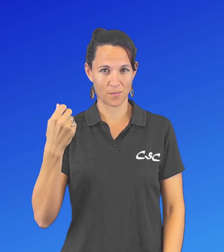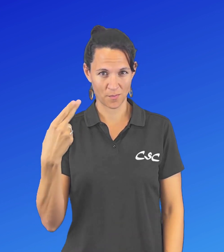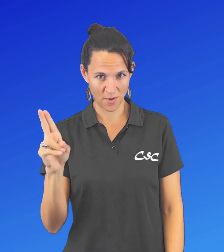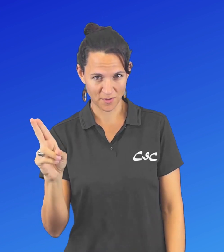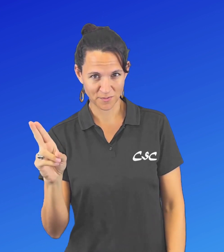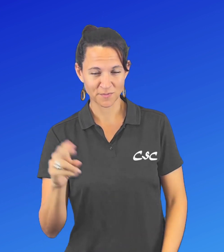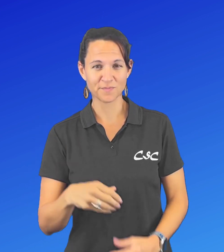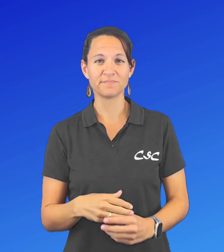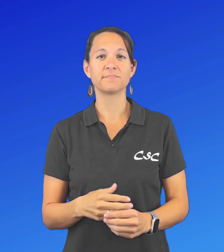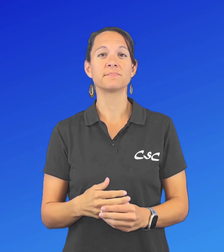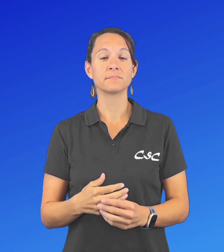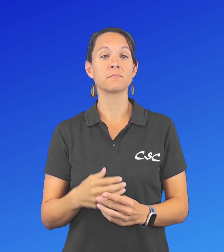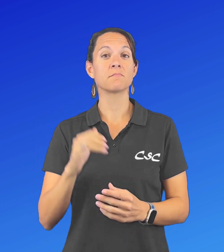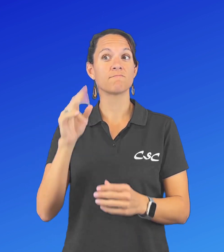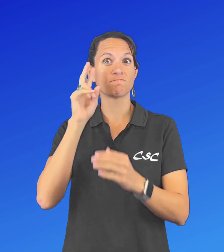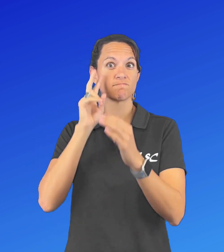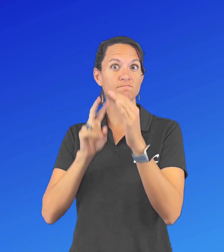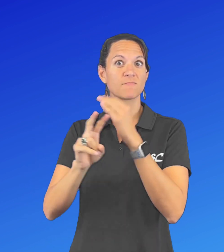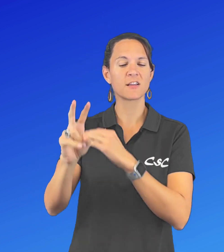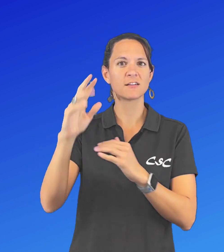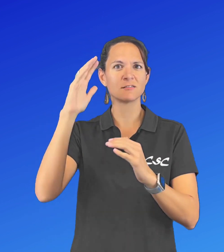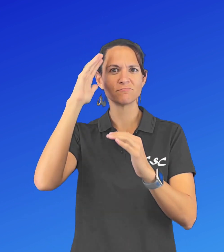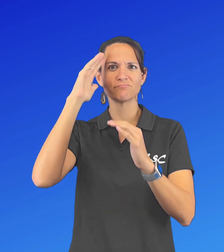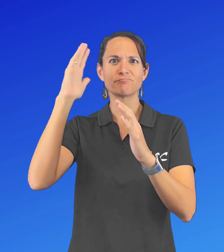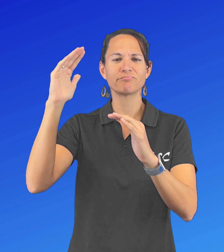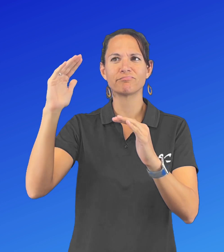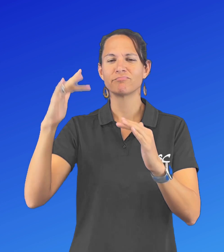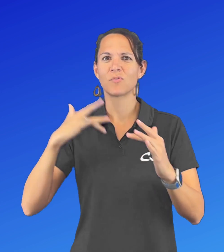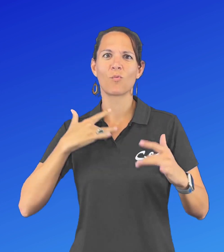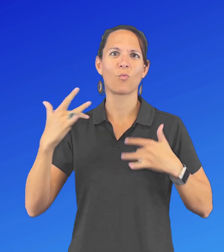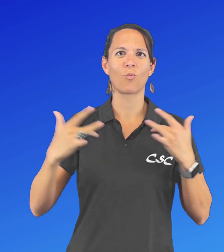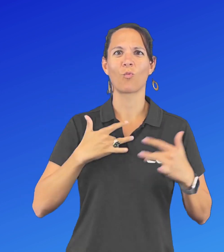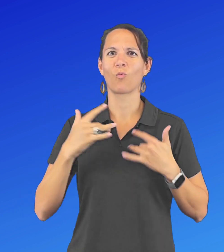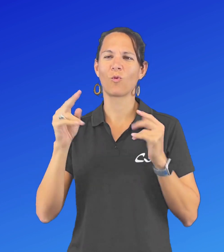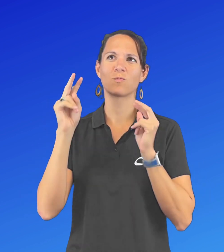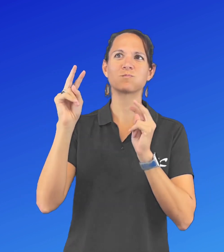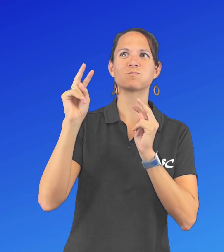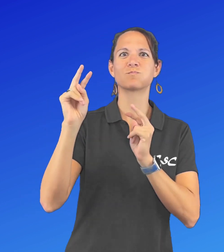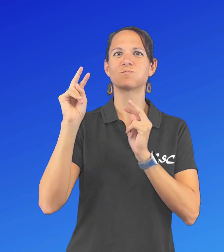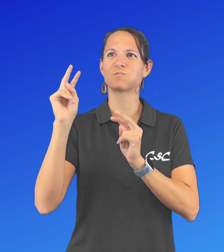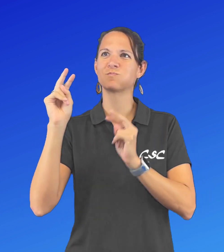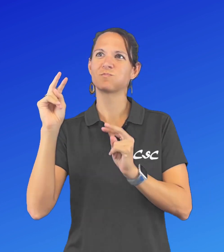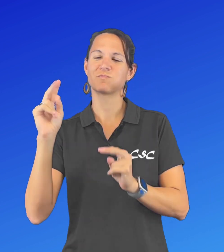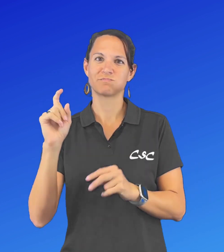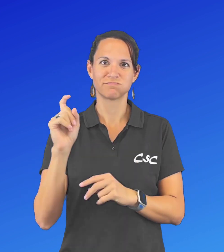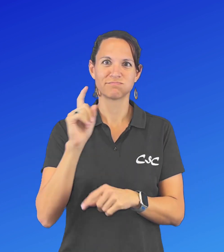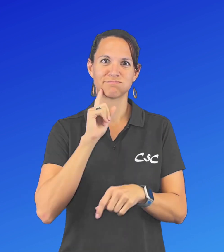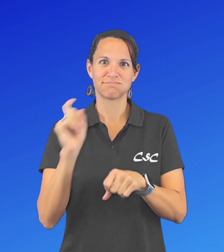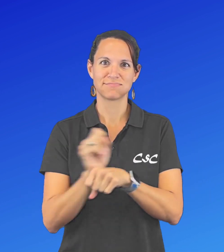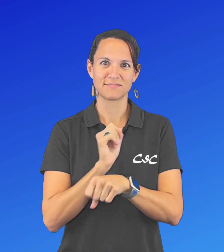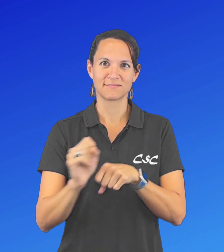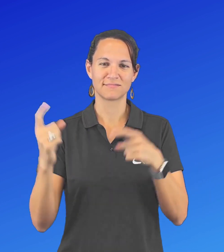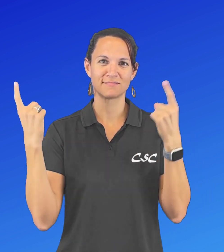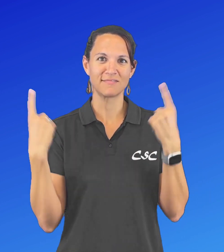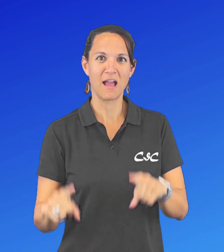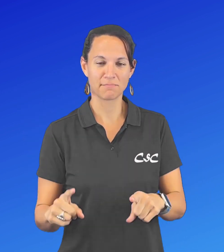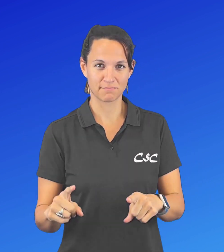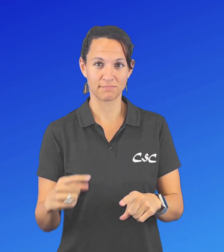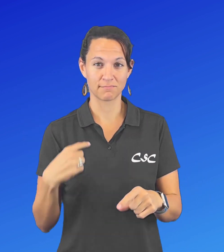Predictions, expectations, excitement, and high hopes as everyone anticipated this event to take